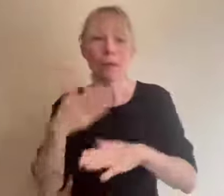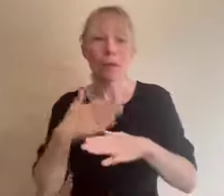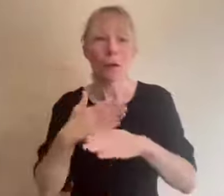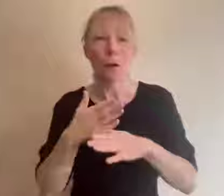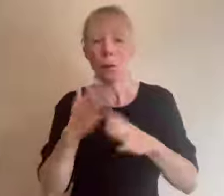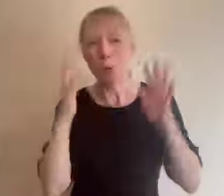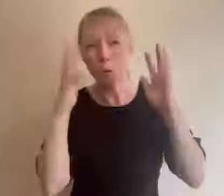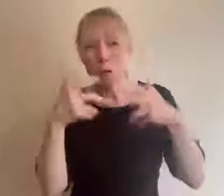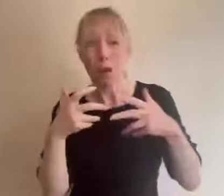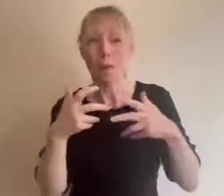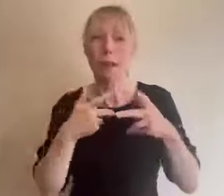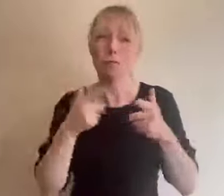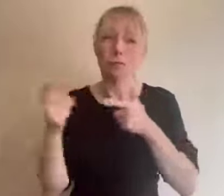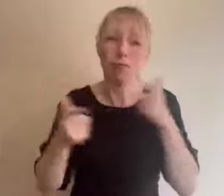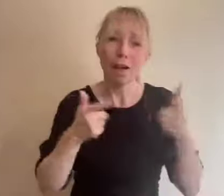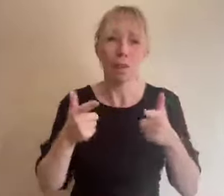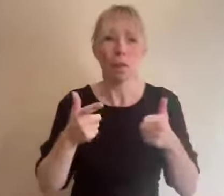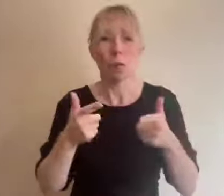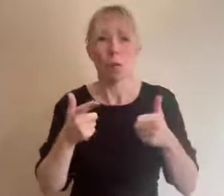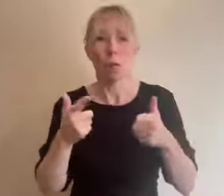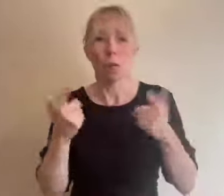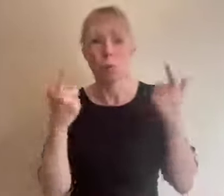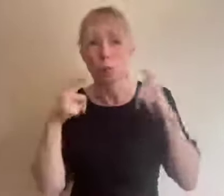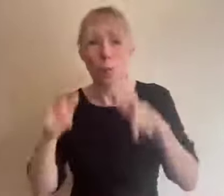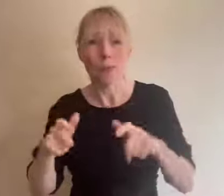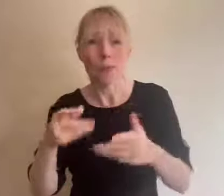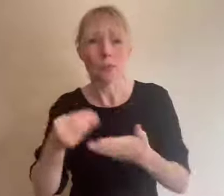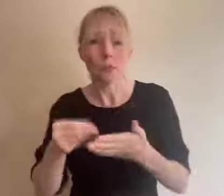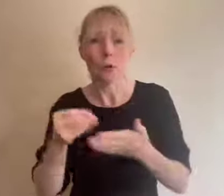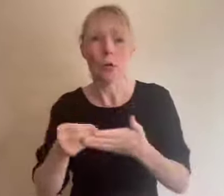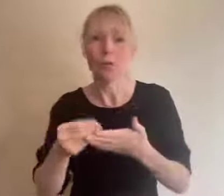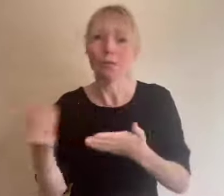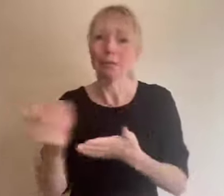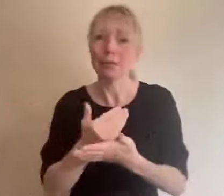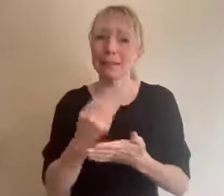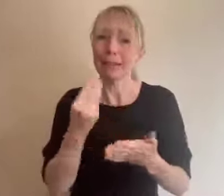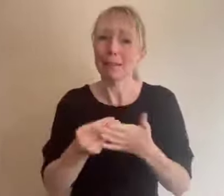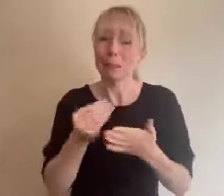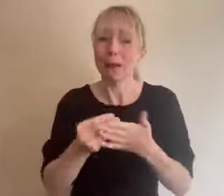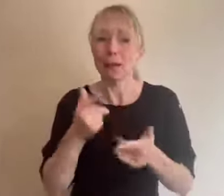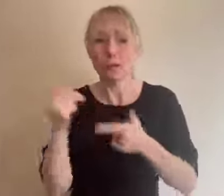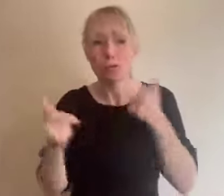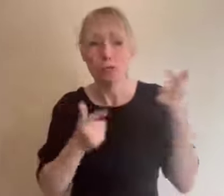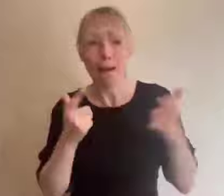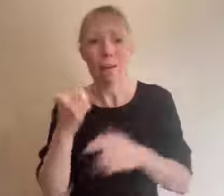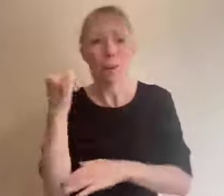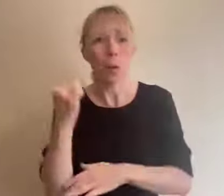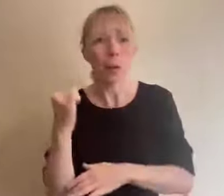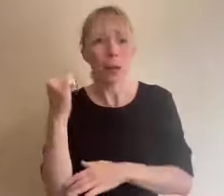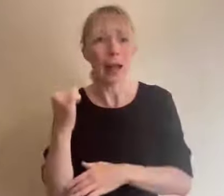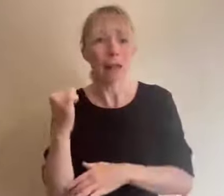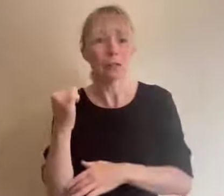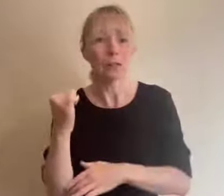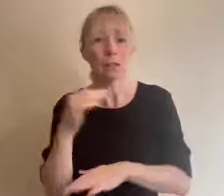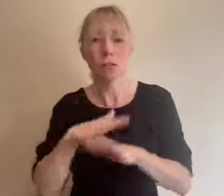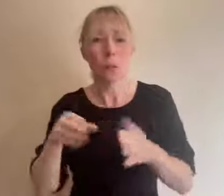two you can save money on travel and hotels because you're not paying these costs to others three